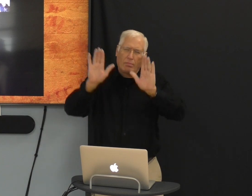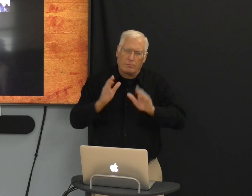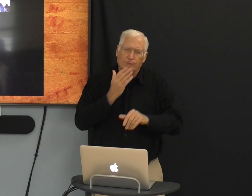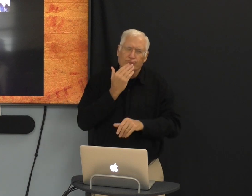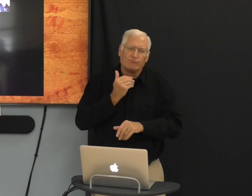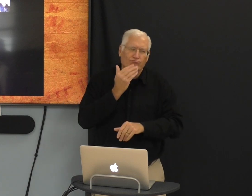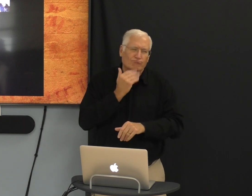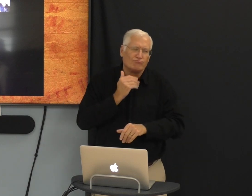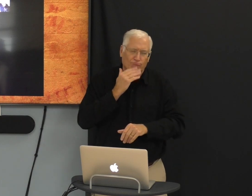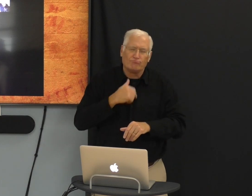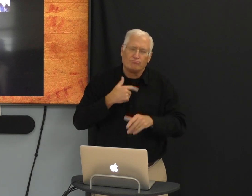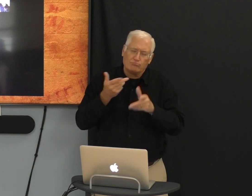It was wonderful.